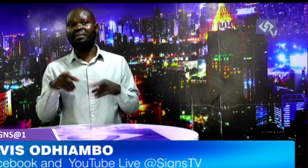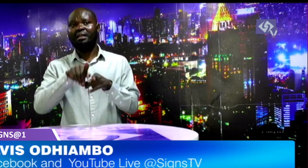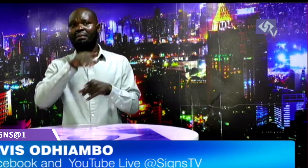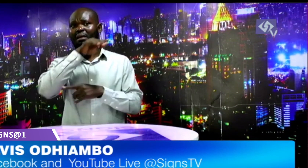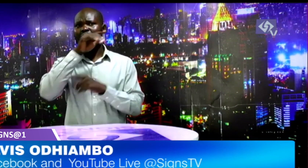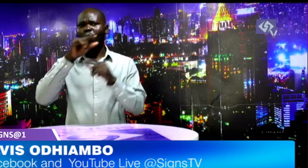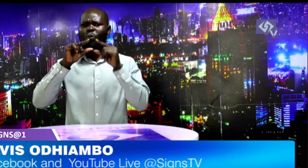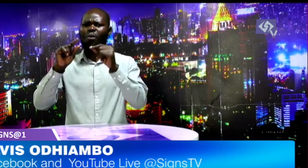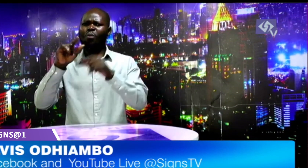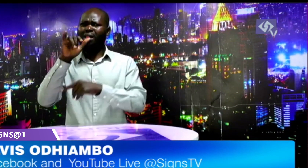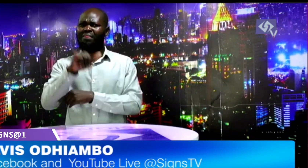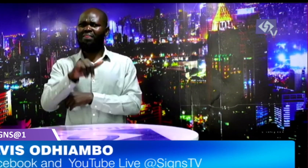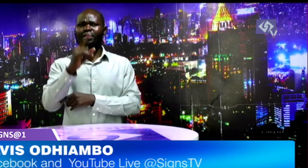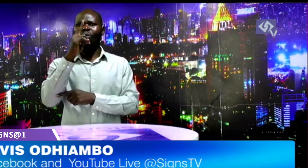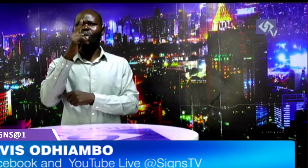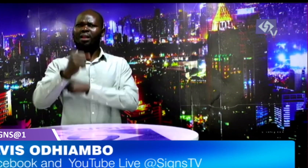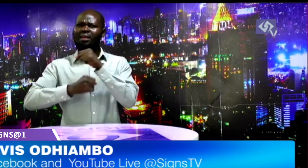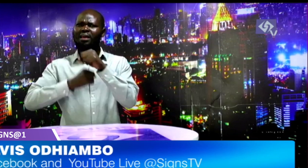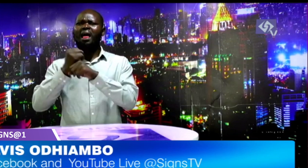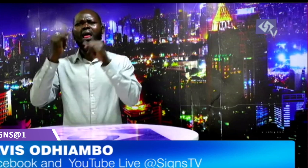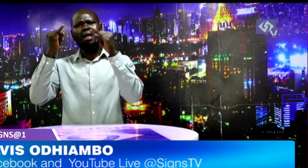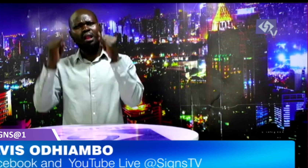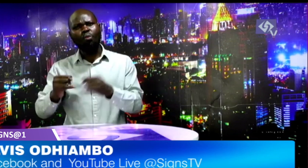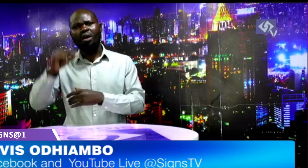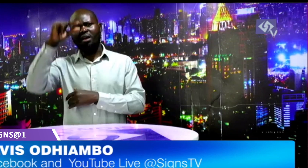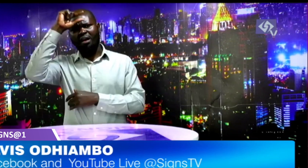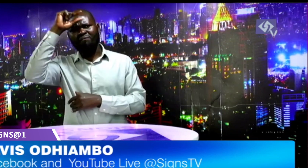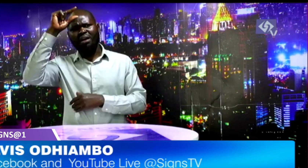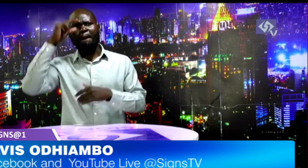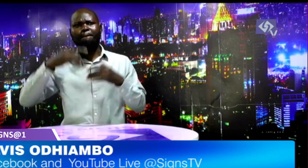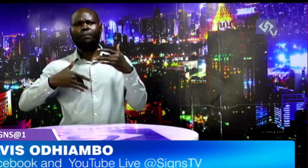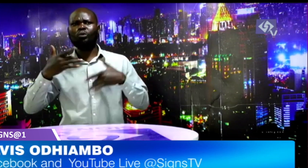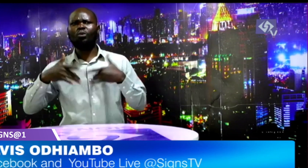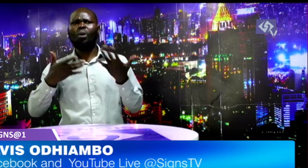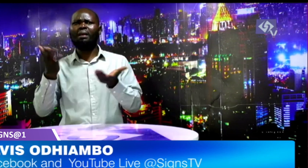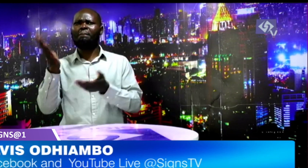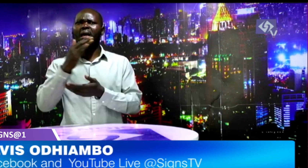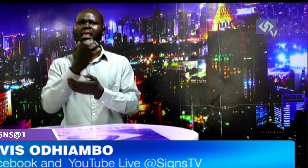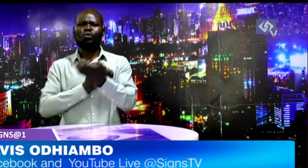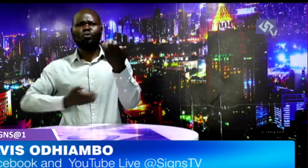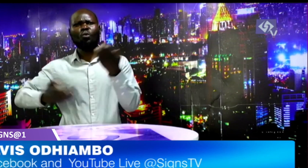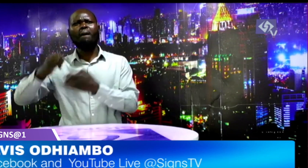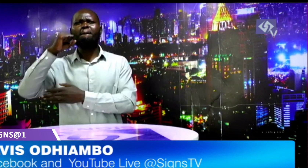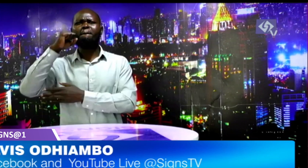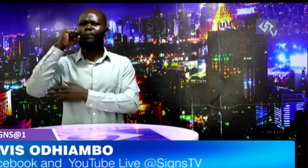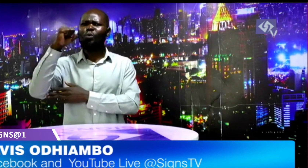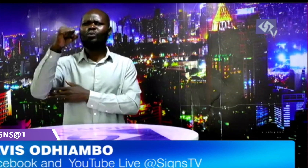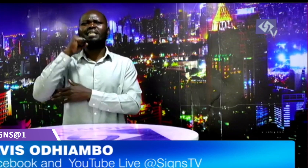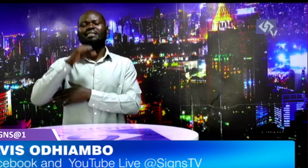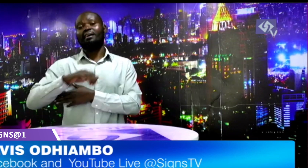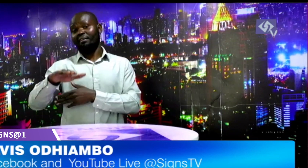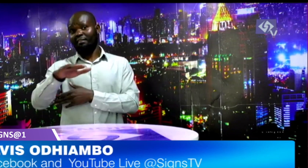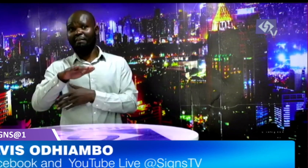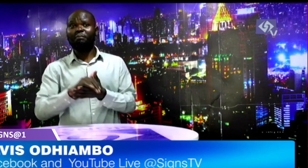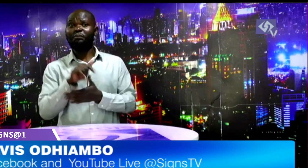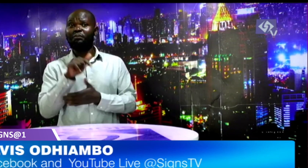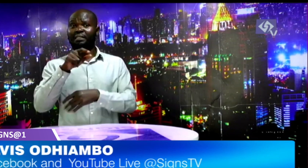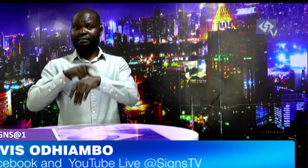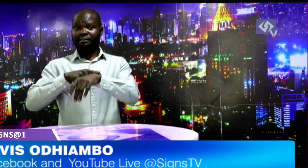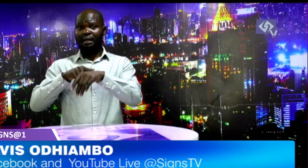lower the cost of living mr rollo dingha emphasized that one year into the new government it is essential to